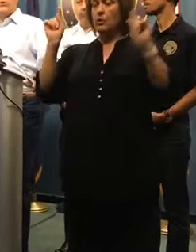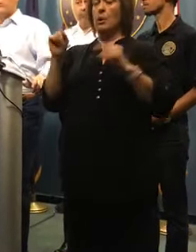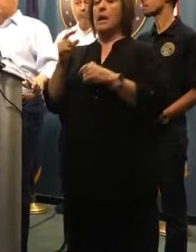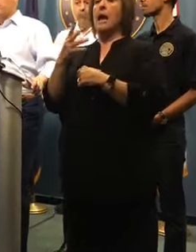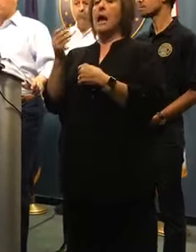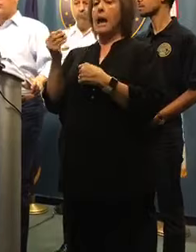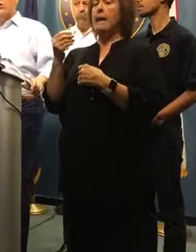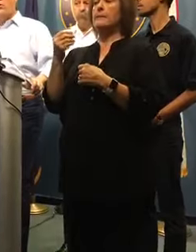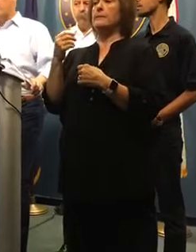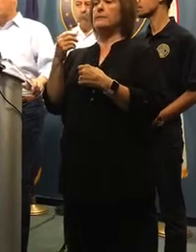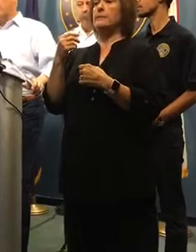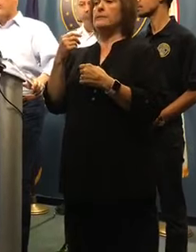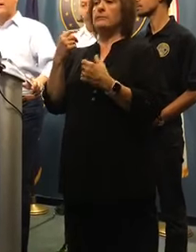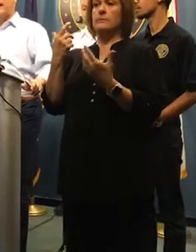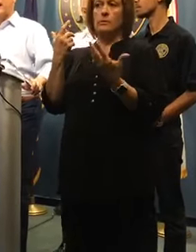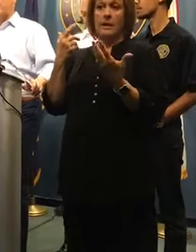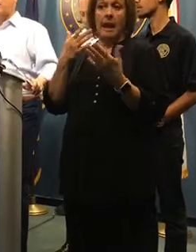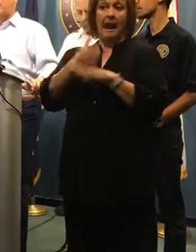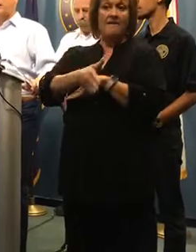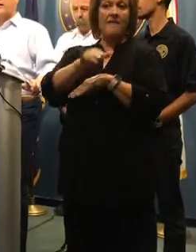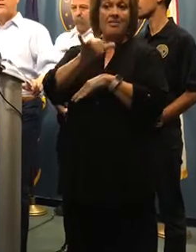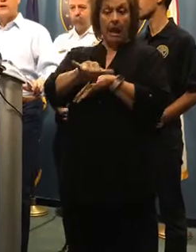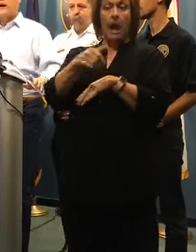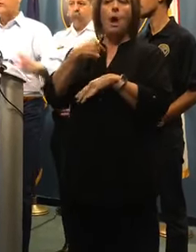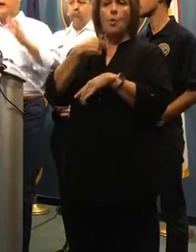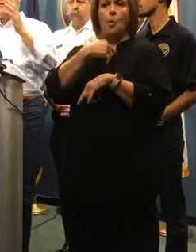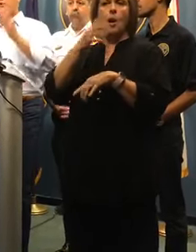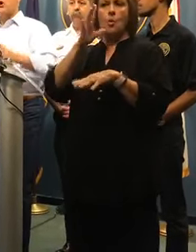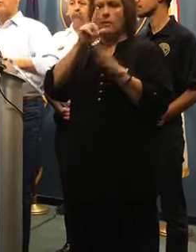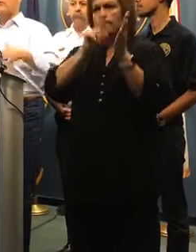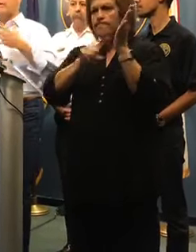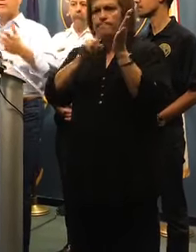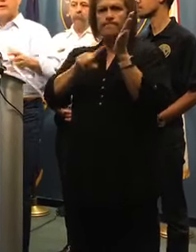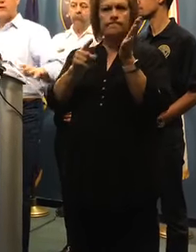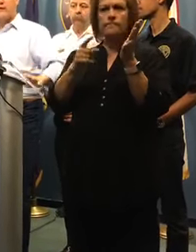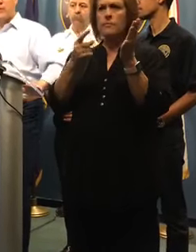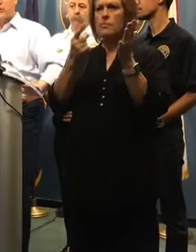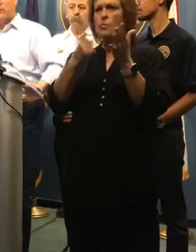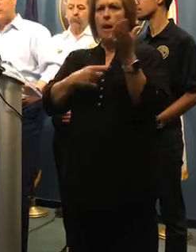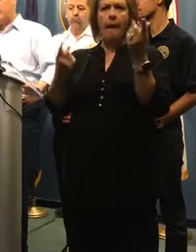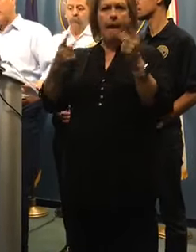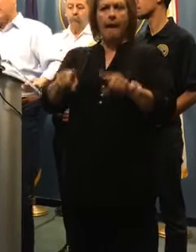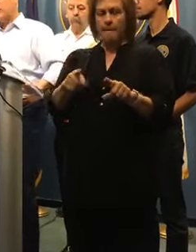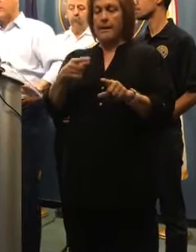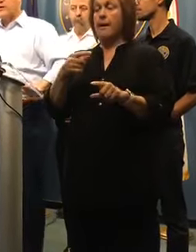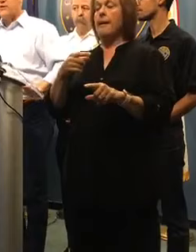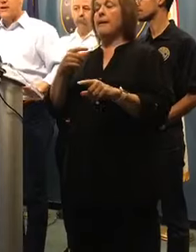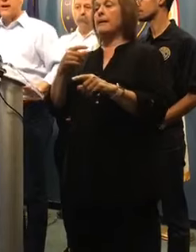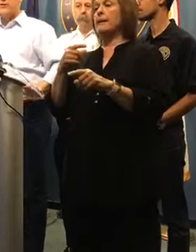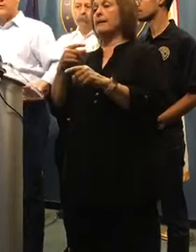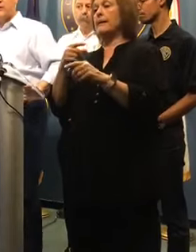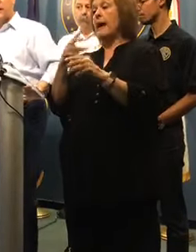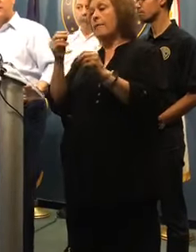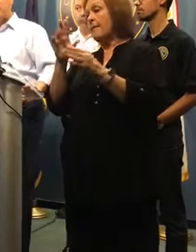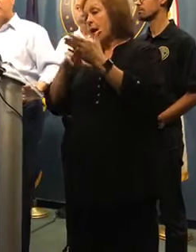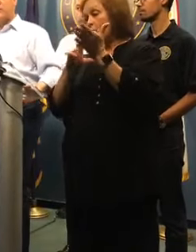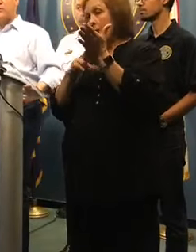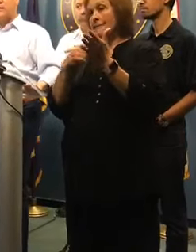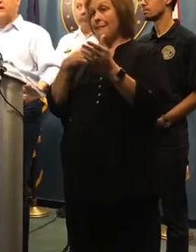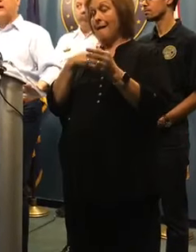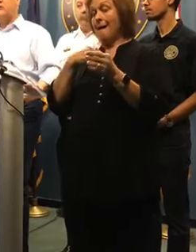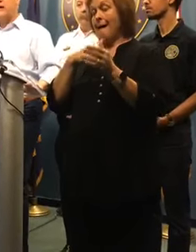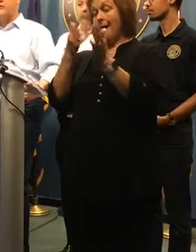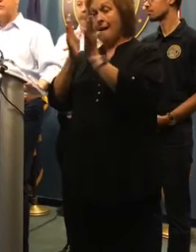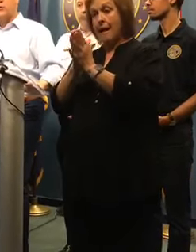We're working through who, what, where, when, and how, and those contracts, the scope of them, et cetera. I've spoken to the inspector general yesterday afternoon and asked him to